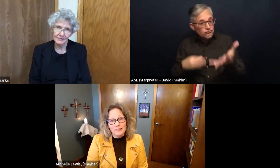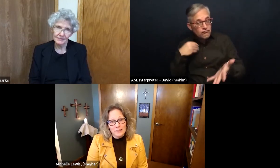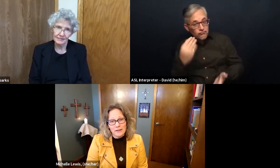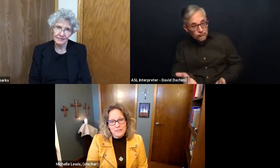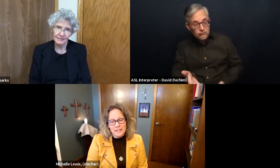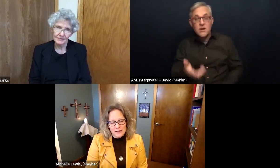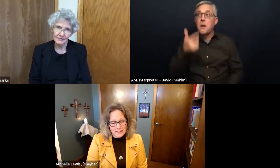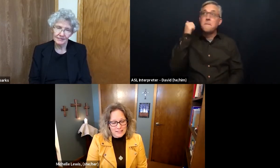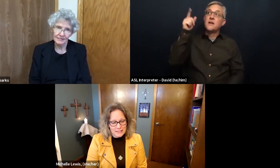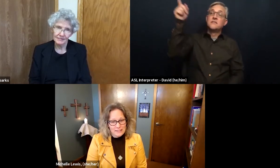loves us,